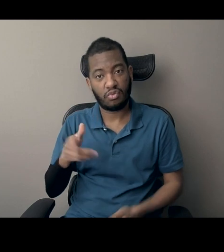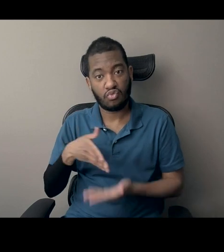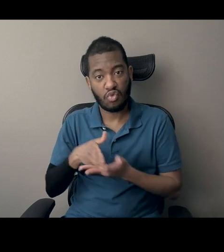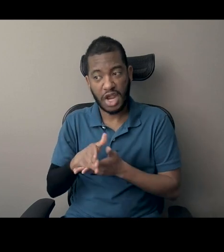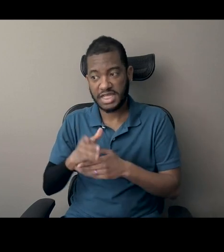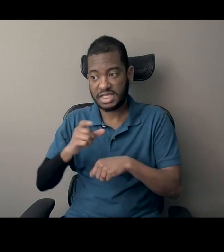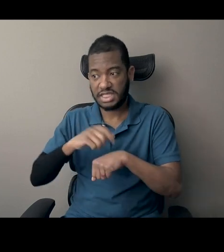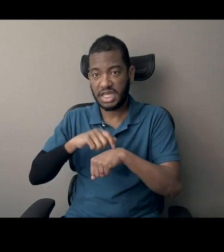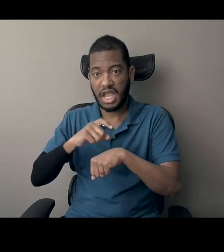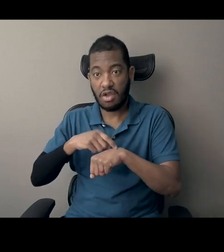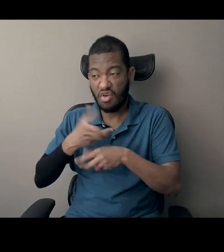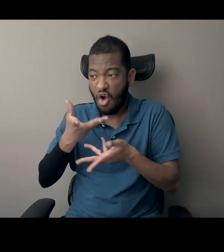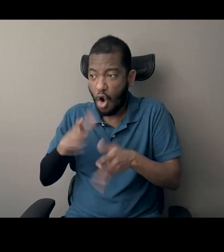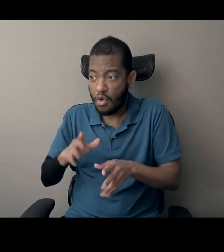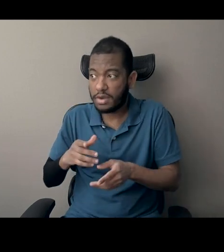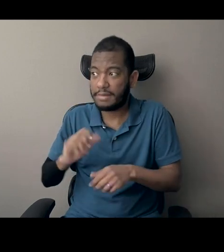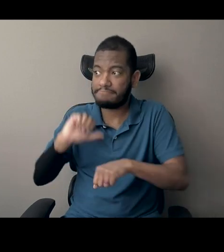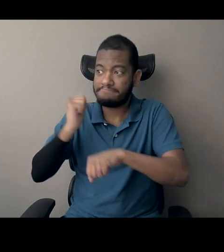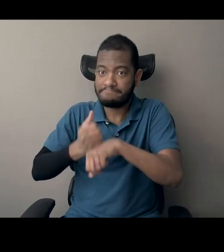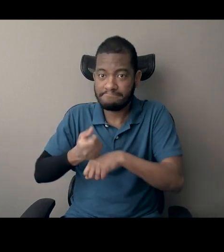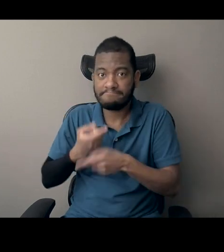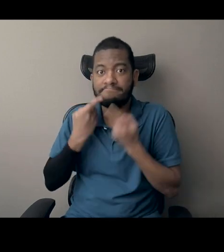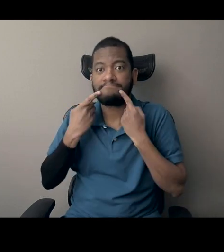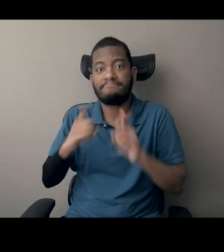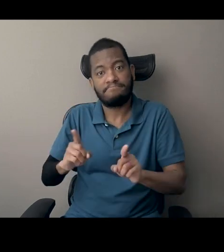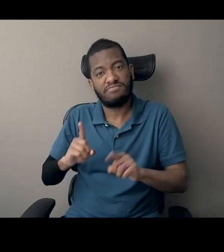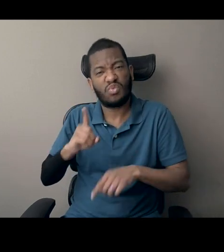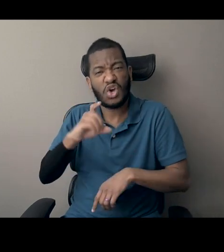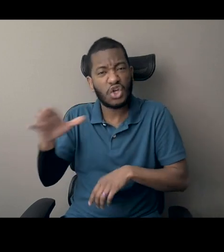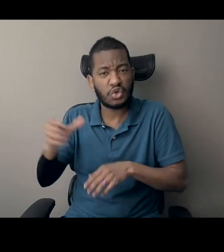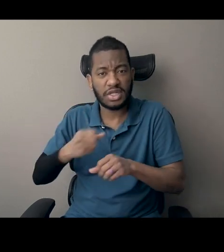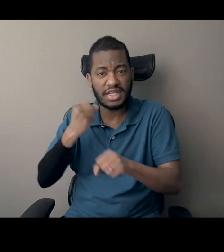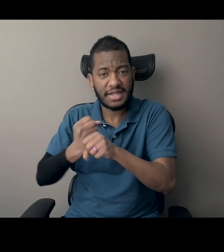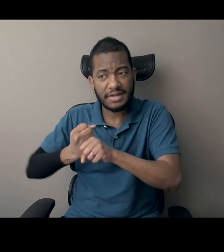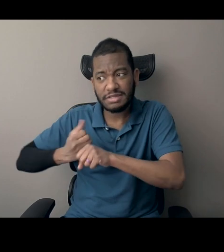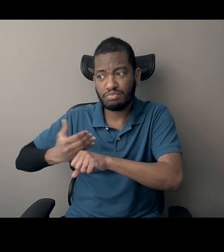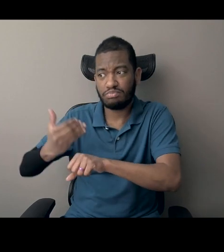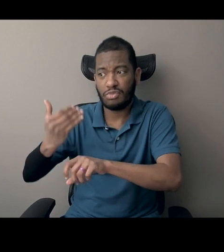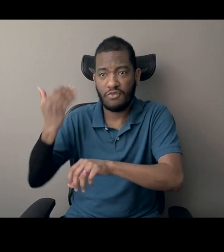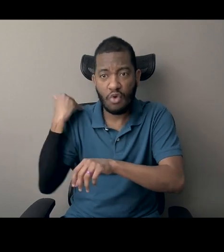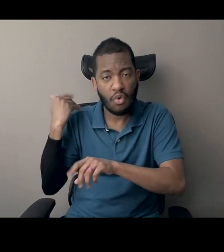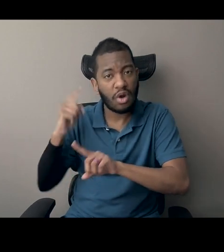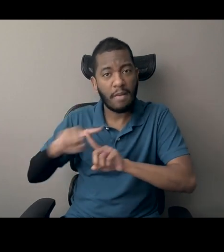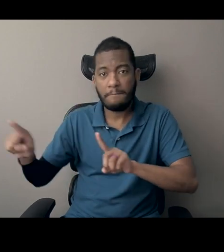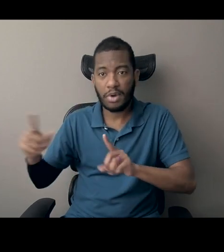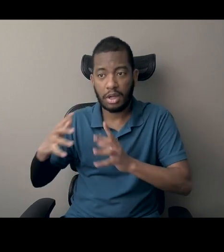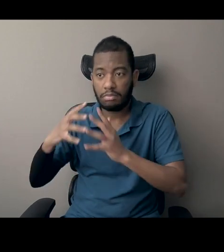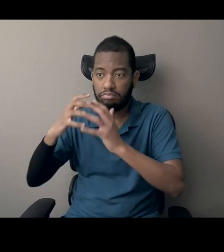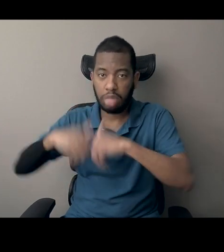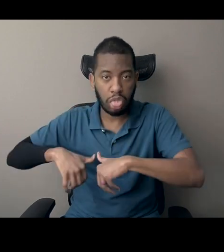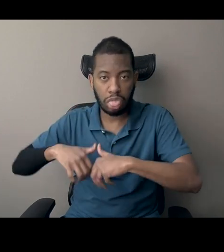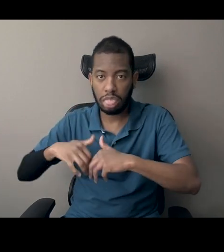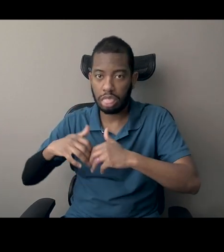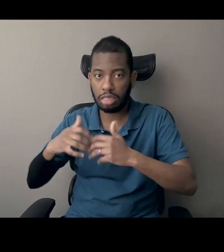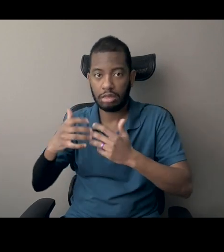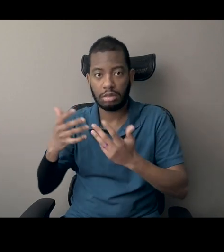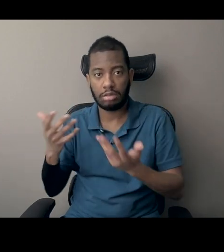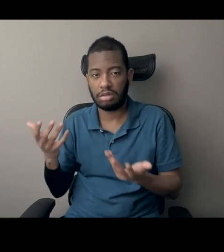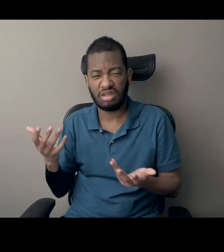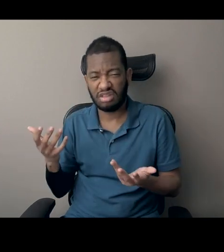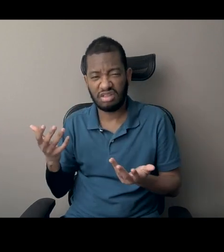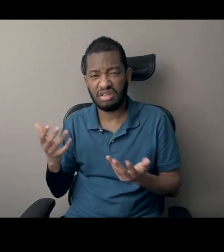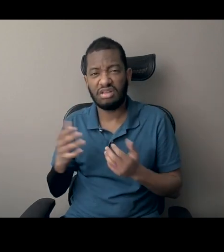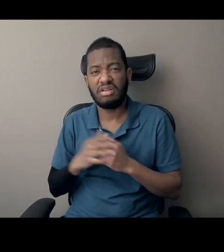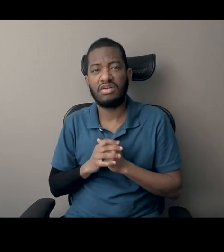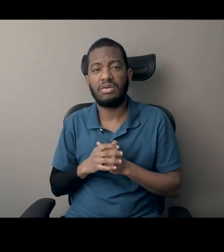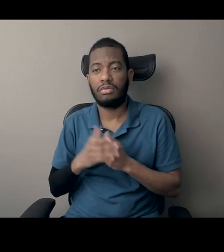been achieved a hundred years before, but had been undermined and dismantled. Um, and so, and I, and